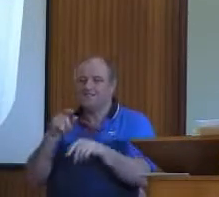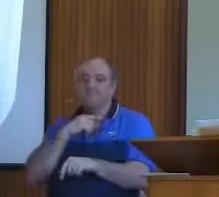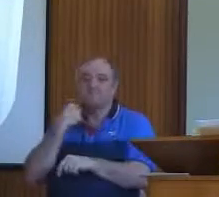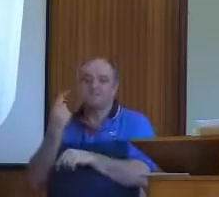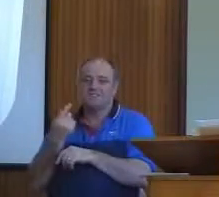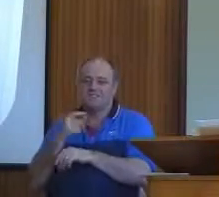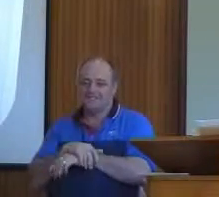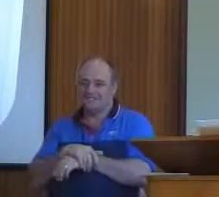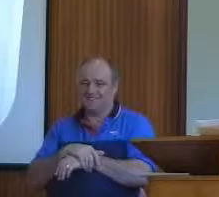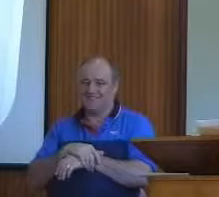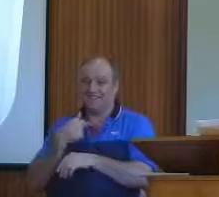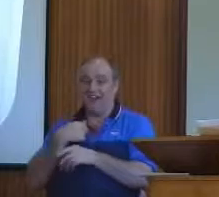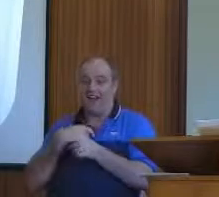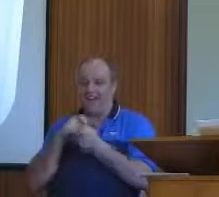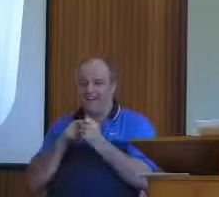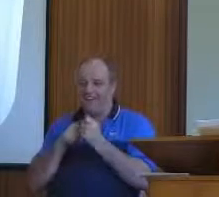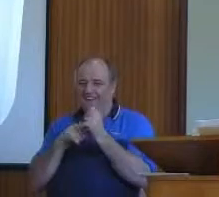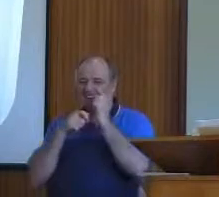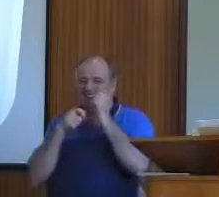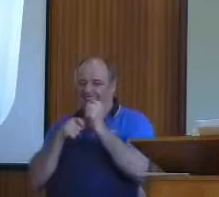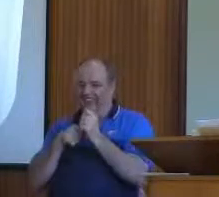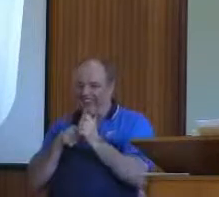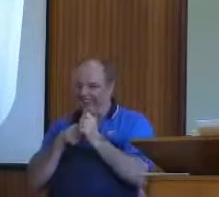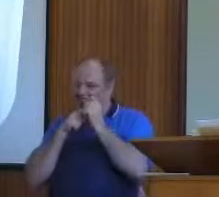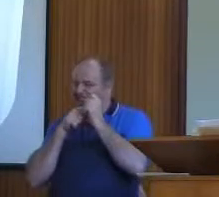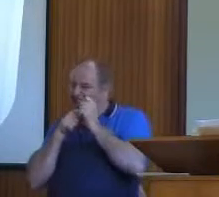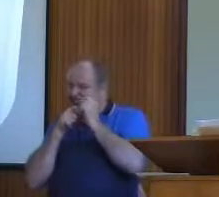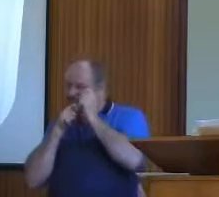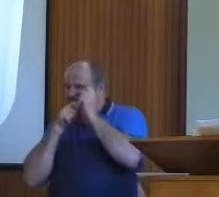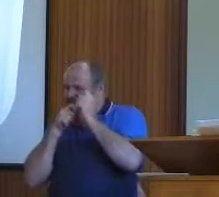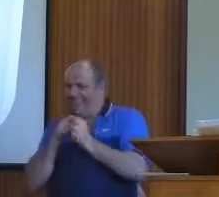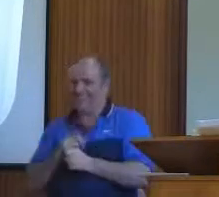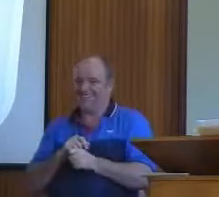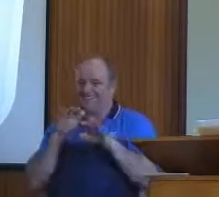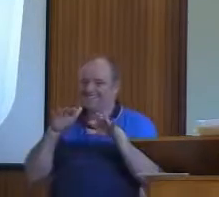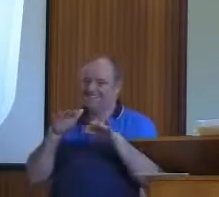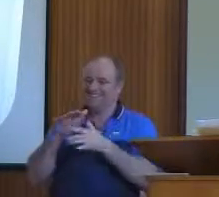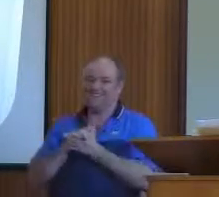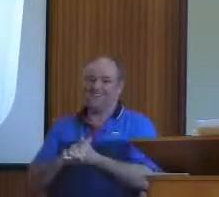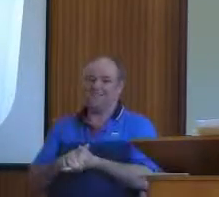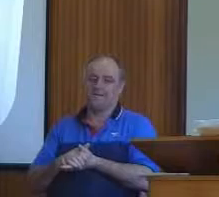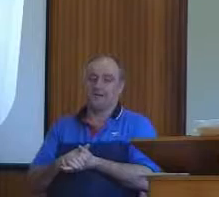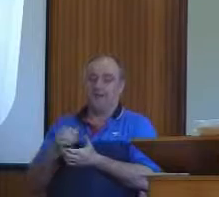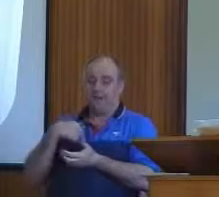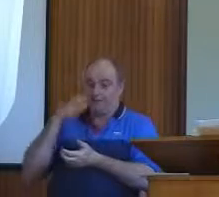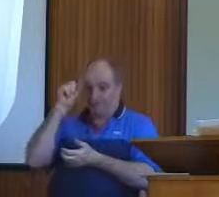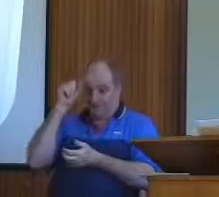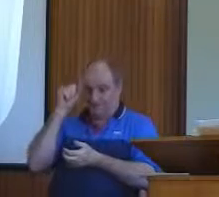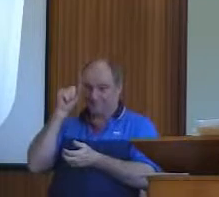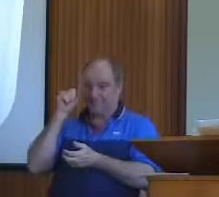And I remember vividly men that have passed on now because this is a long